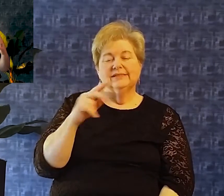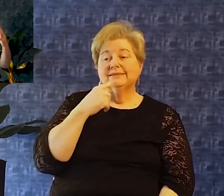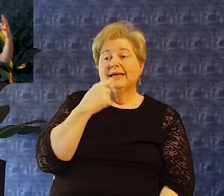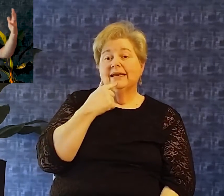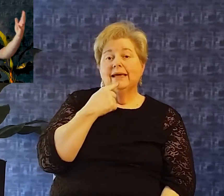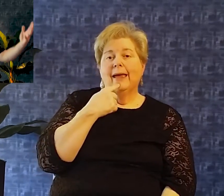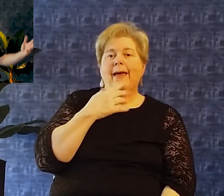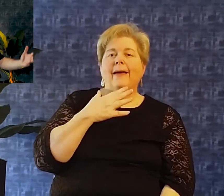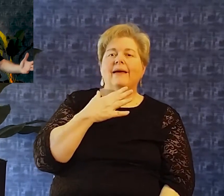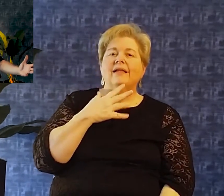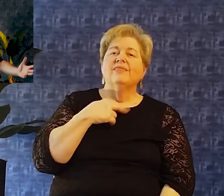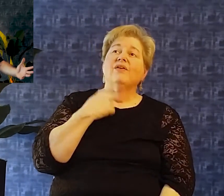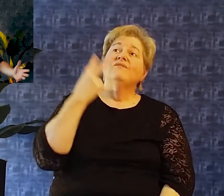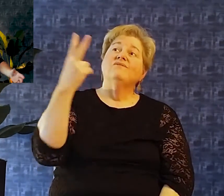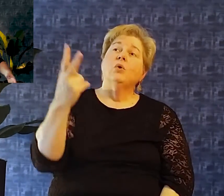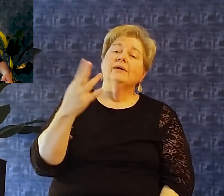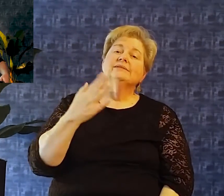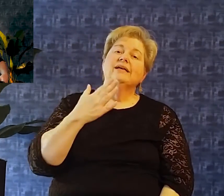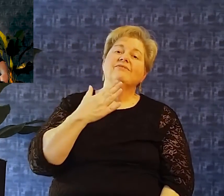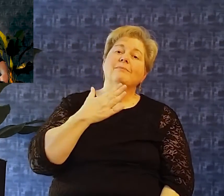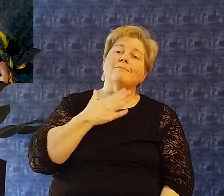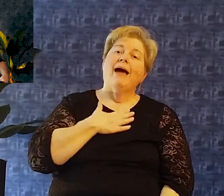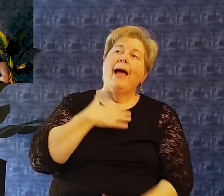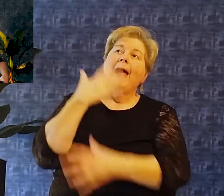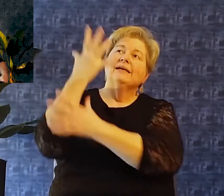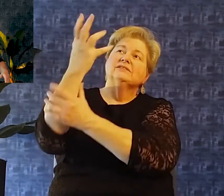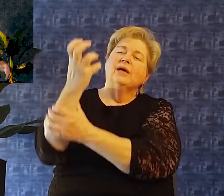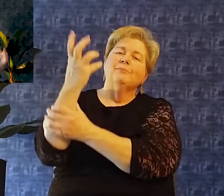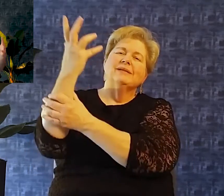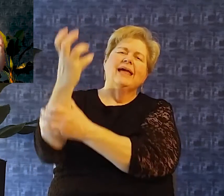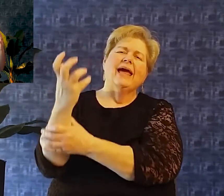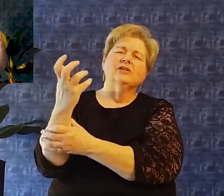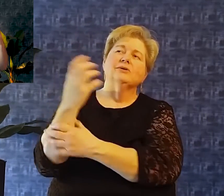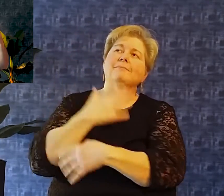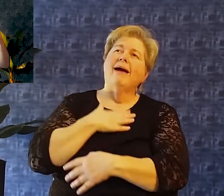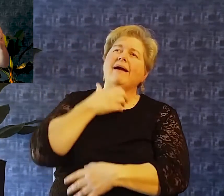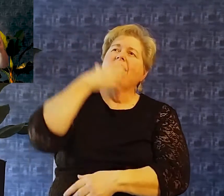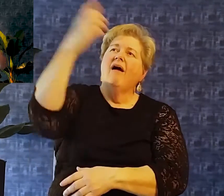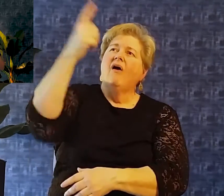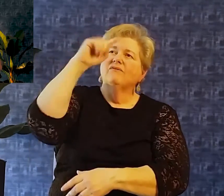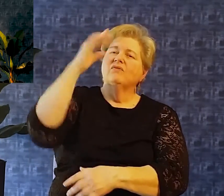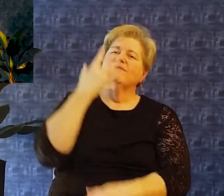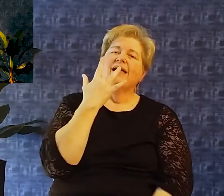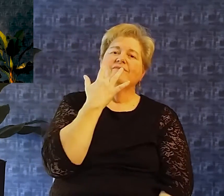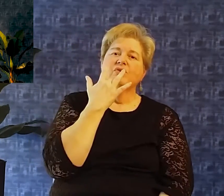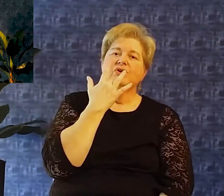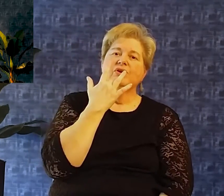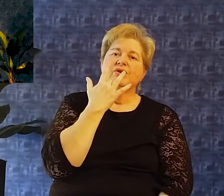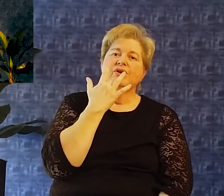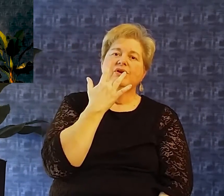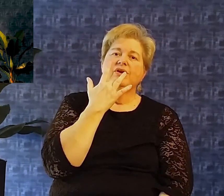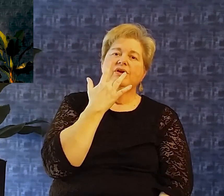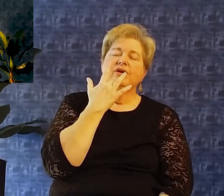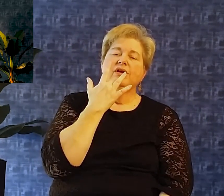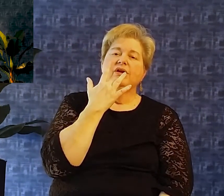call for favor And the holman again this plea for mercy That is why the